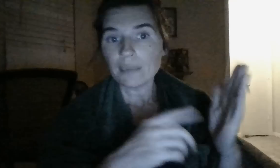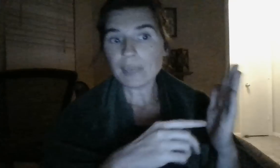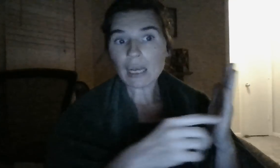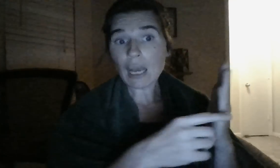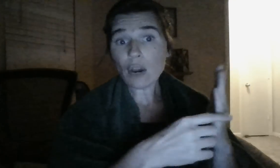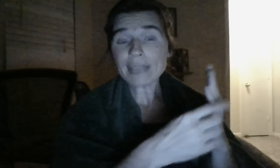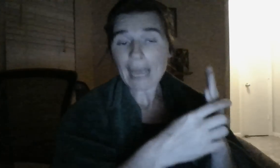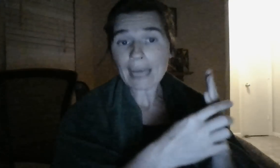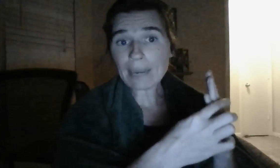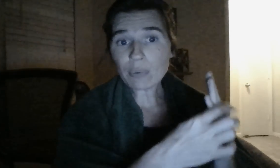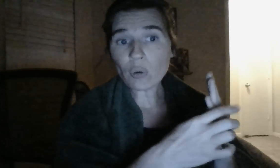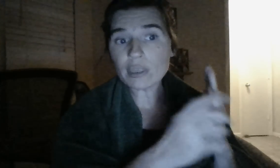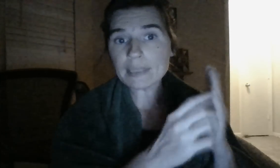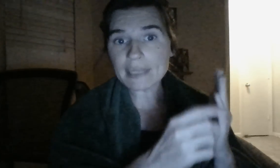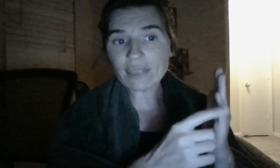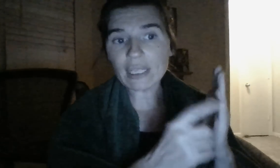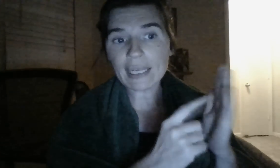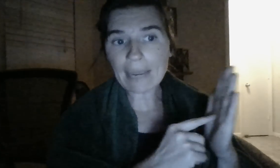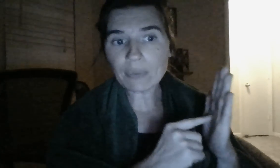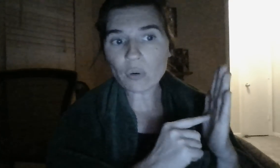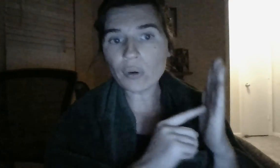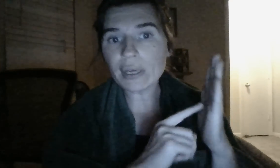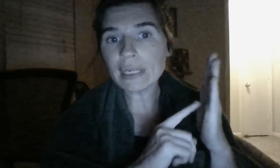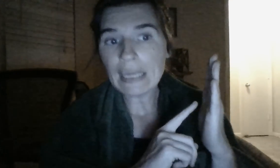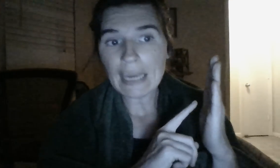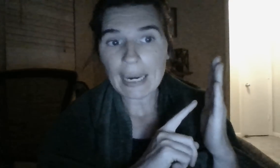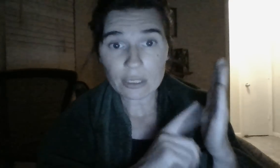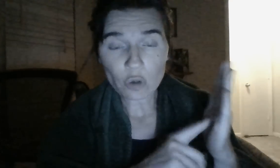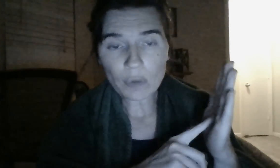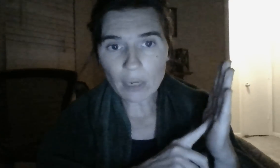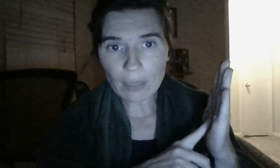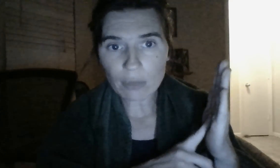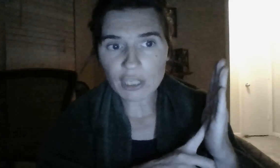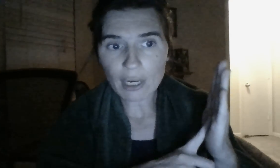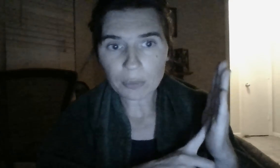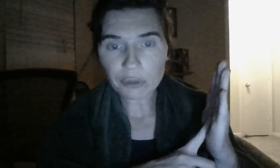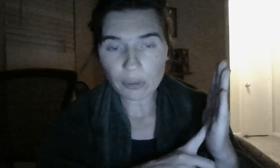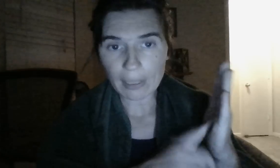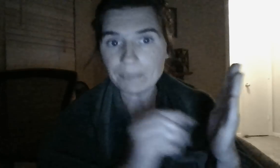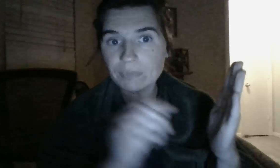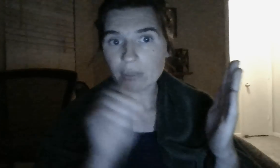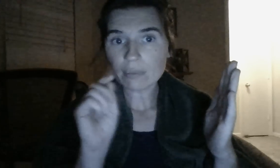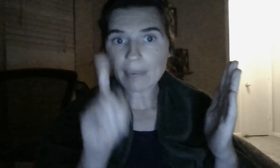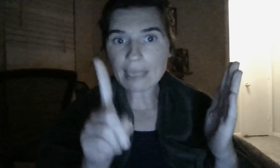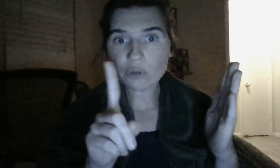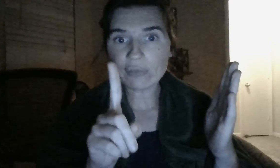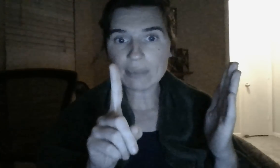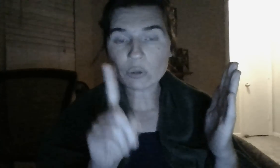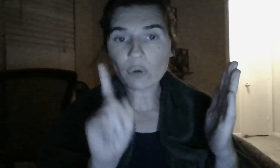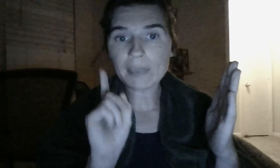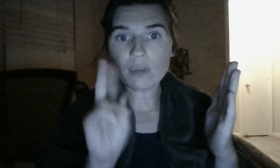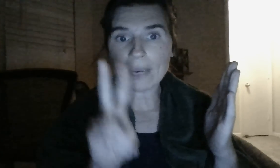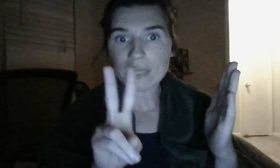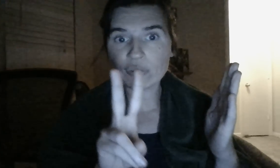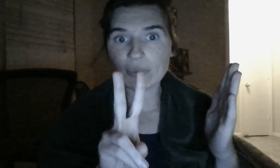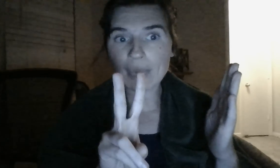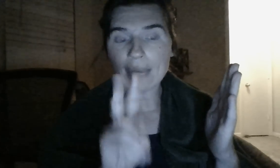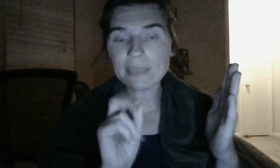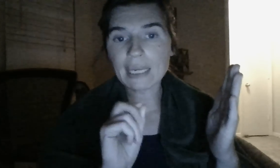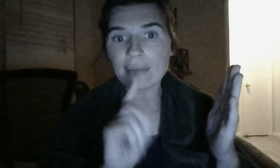But I heard a Capricorn, specifically a Capricorn and a Scorpio energy helped her do it. Master Femme Scorpio, Master Femme Caps, they